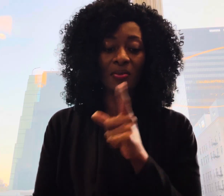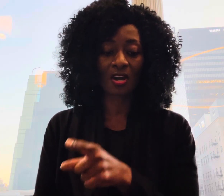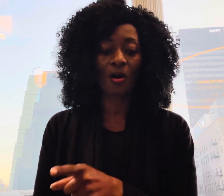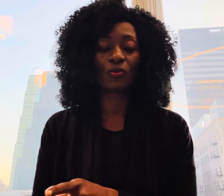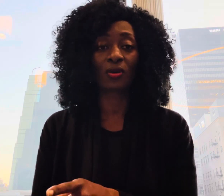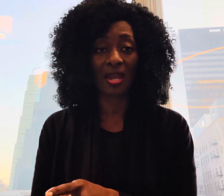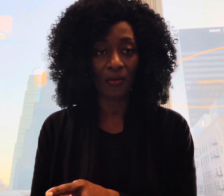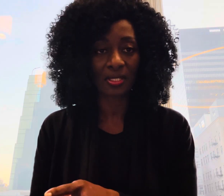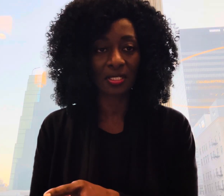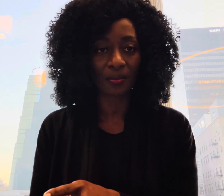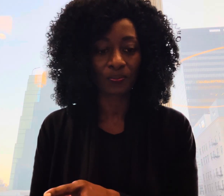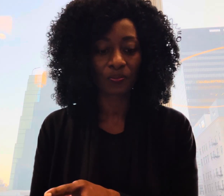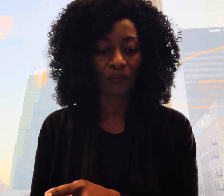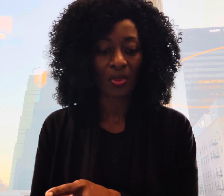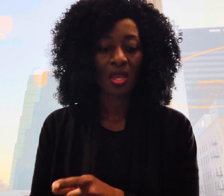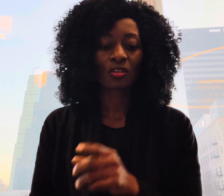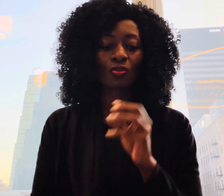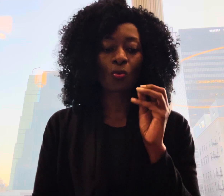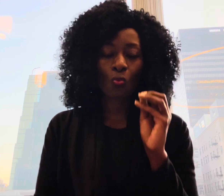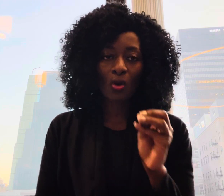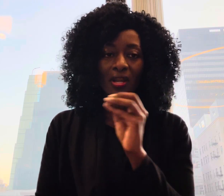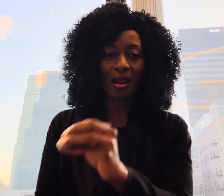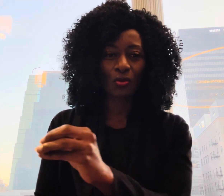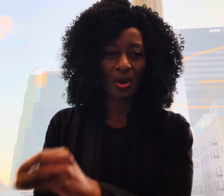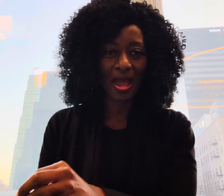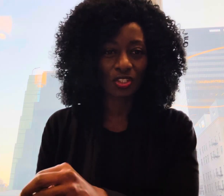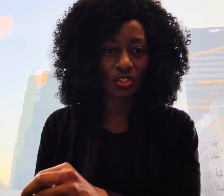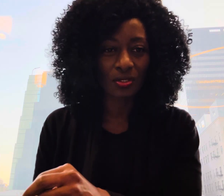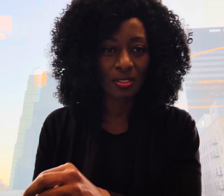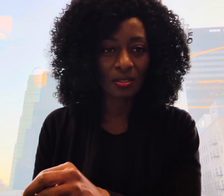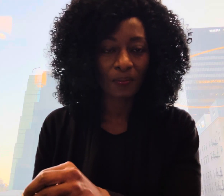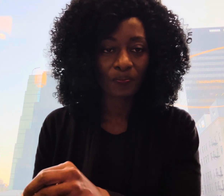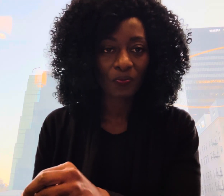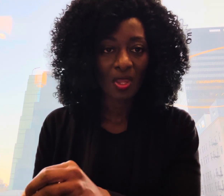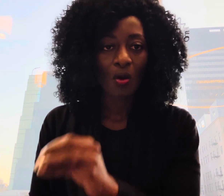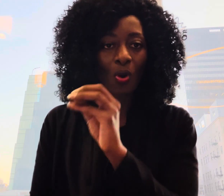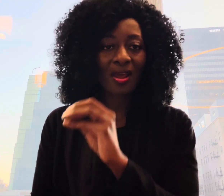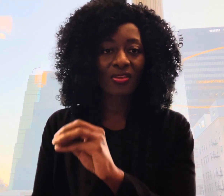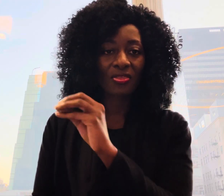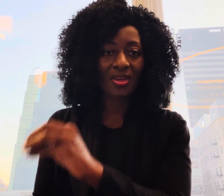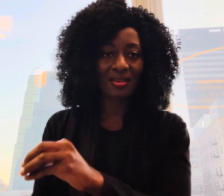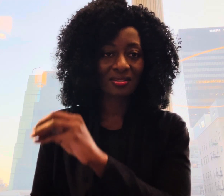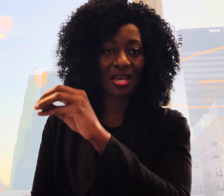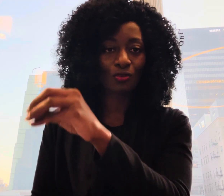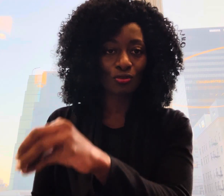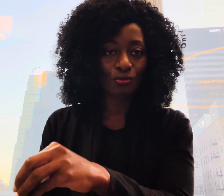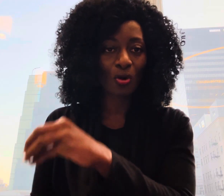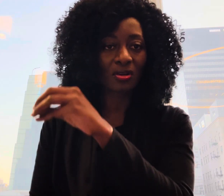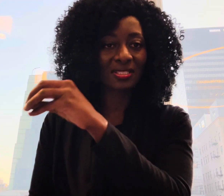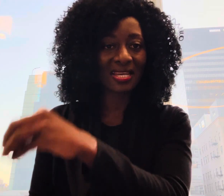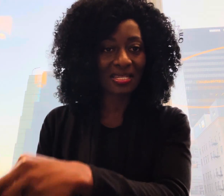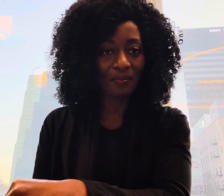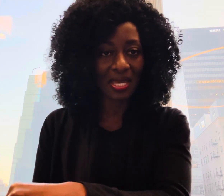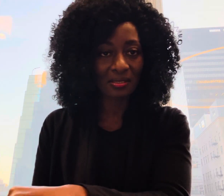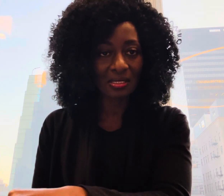become your character so what are your actions what are the things that you do on a daily basis